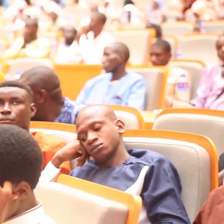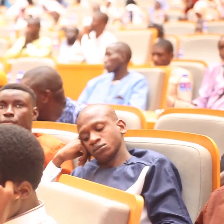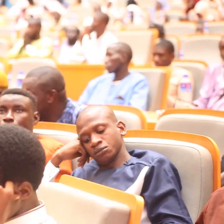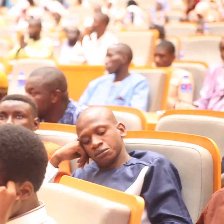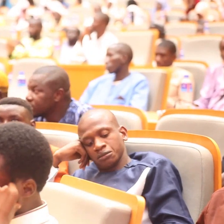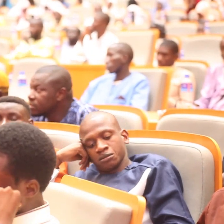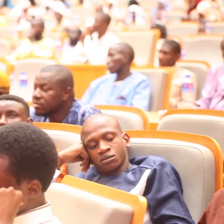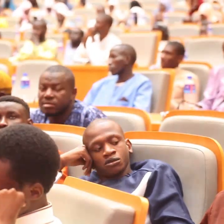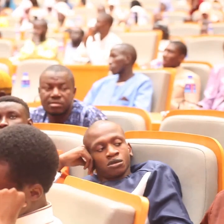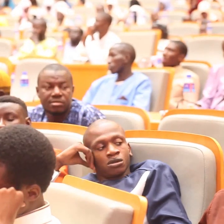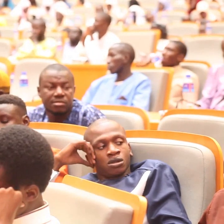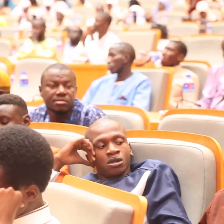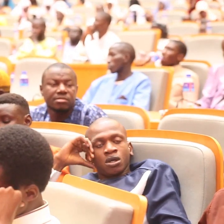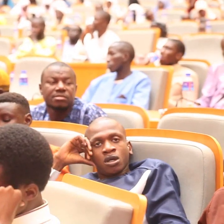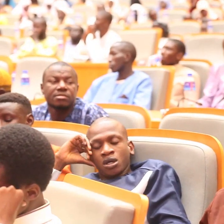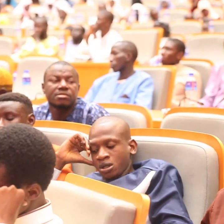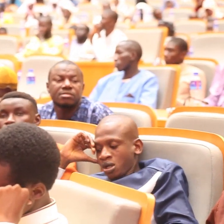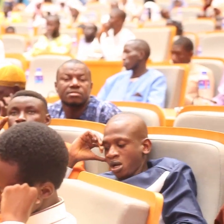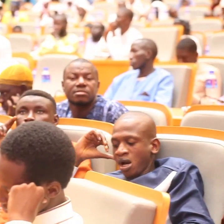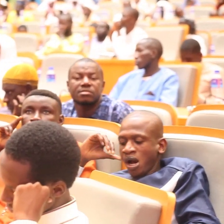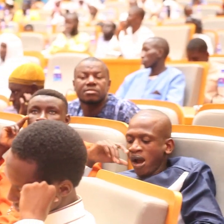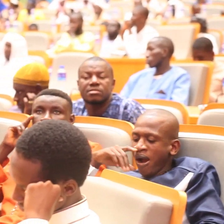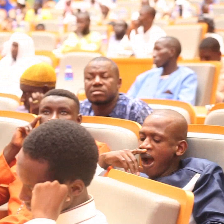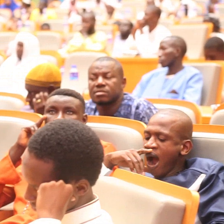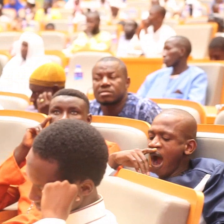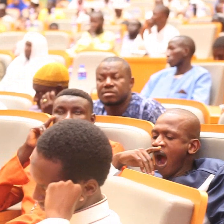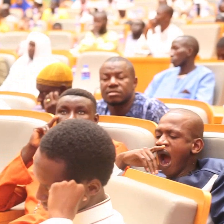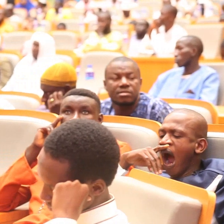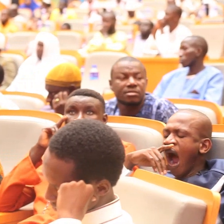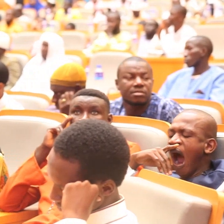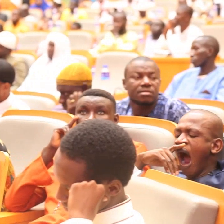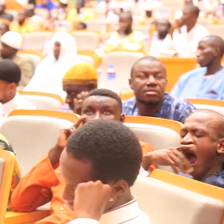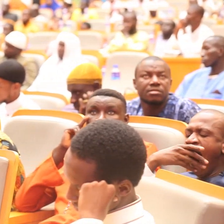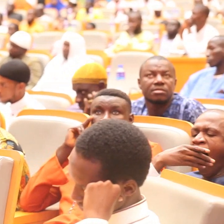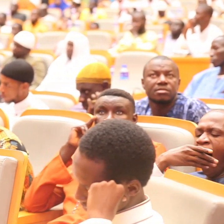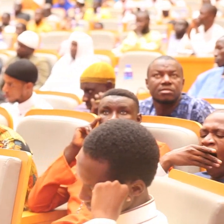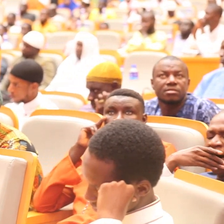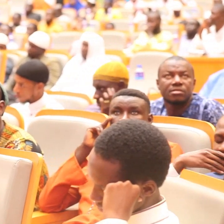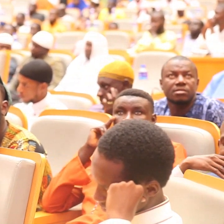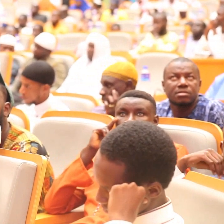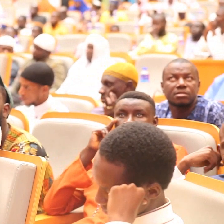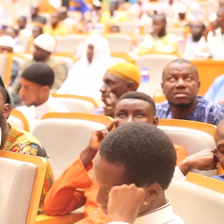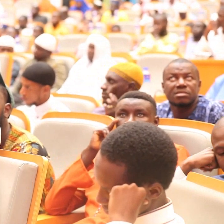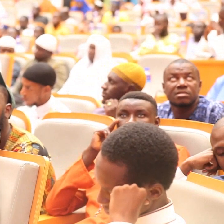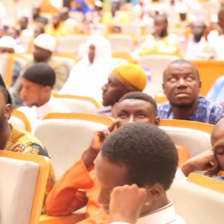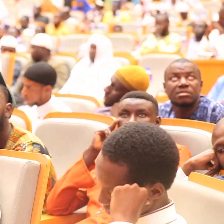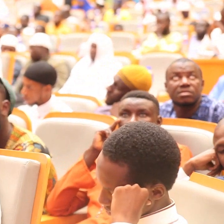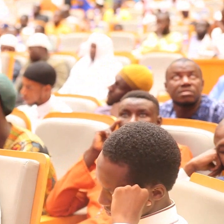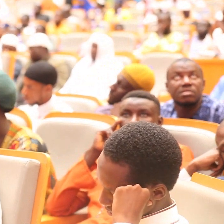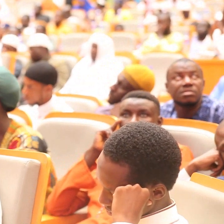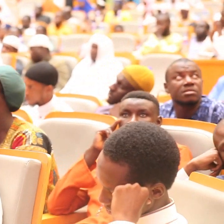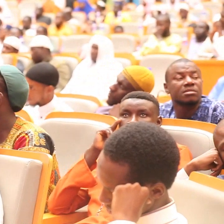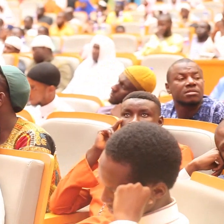also Masha Allah Allahumma Baik so we have to value our ulamas